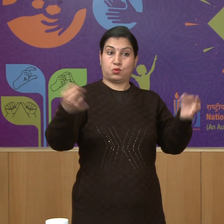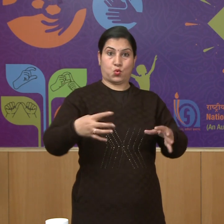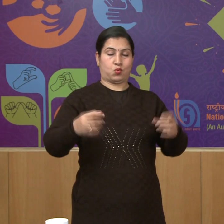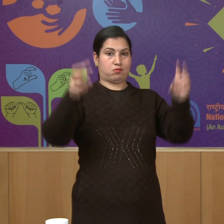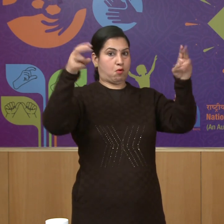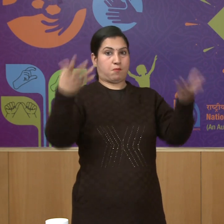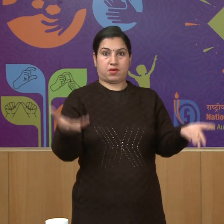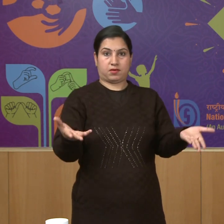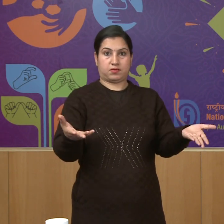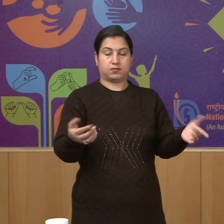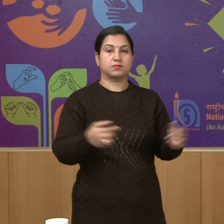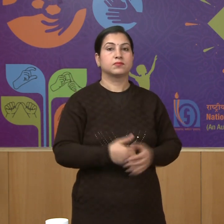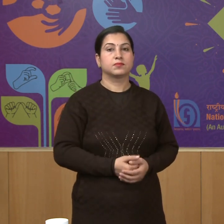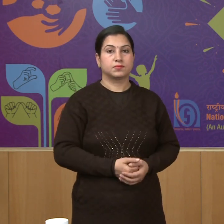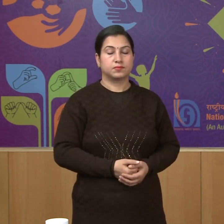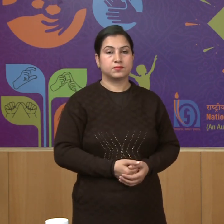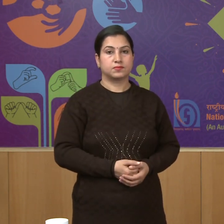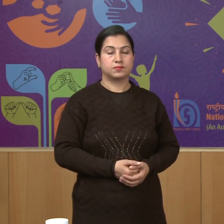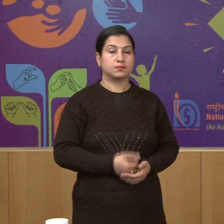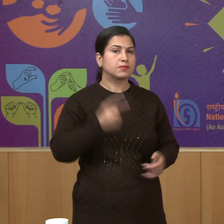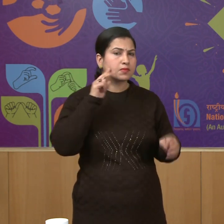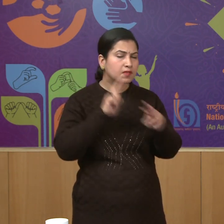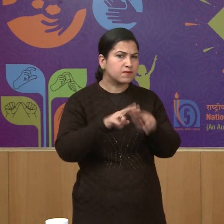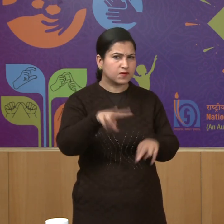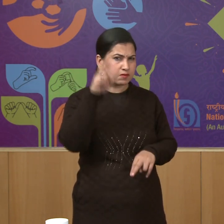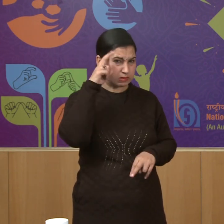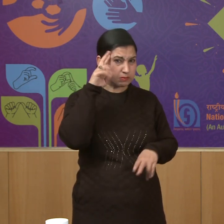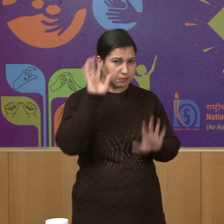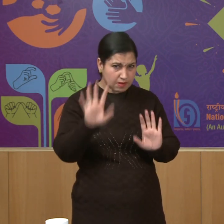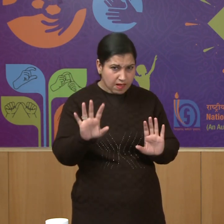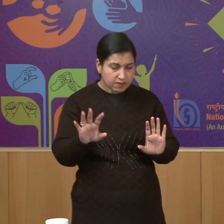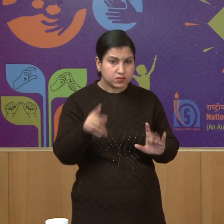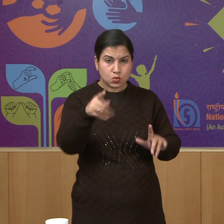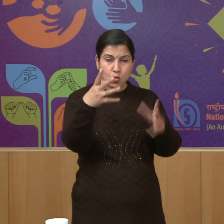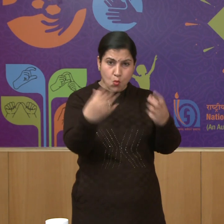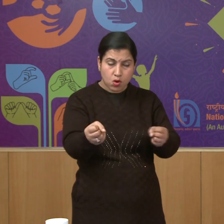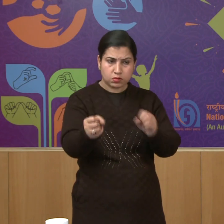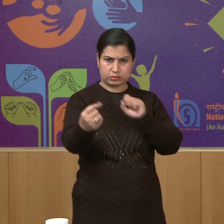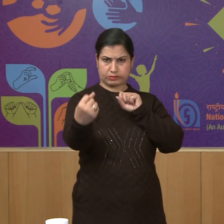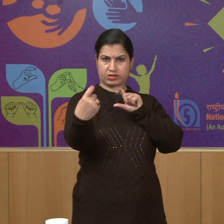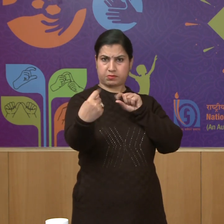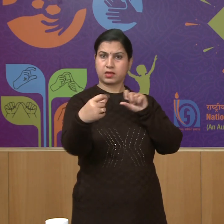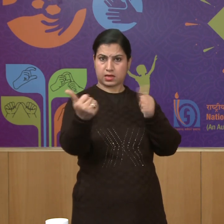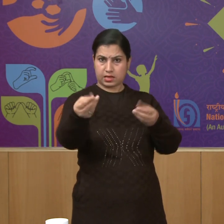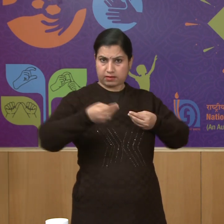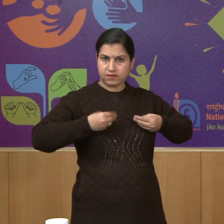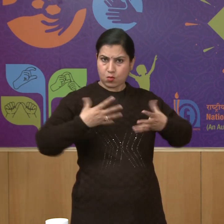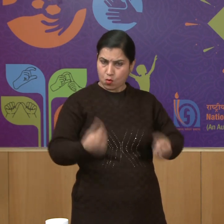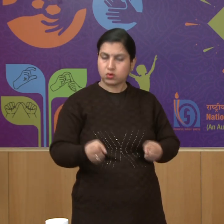of history if you have any query or you want to give feedback you can